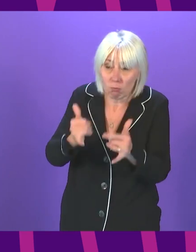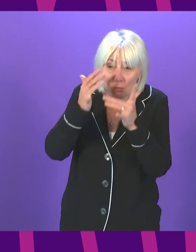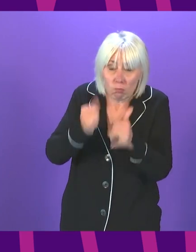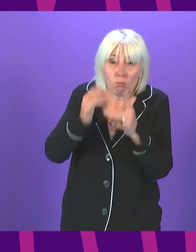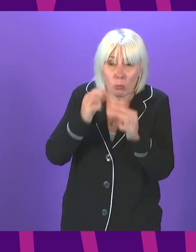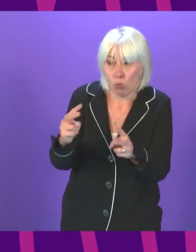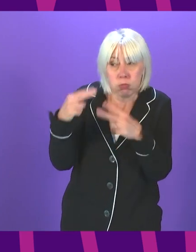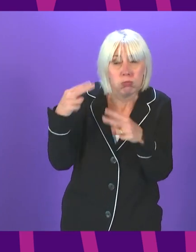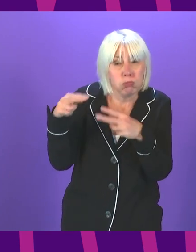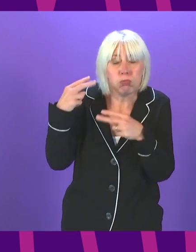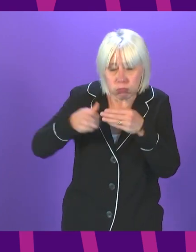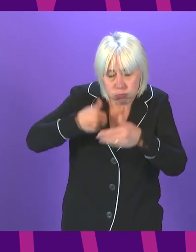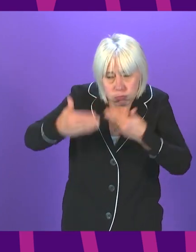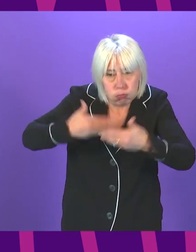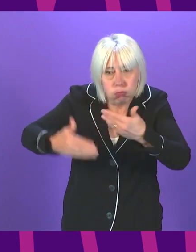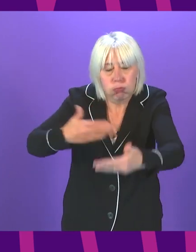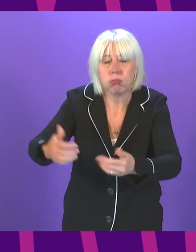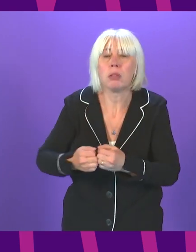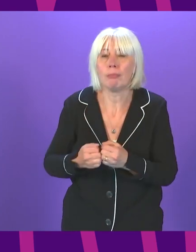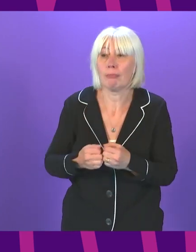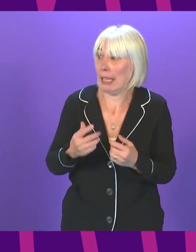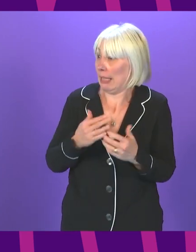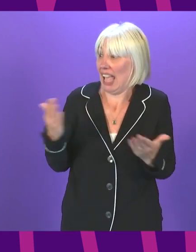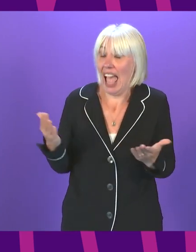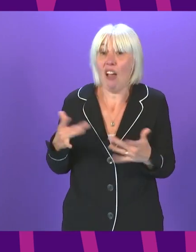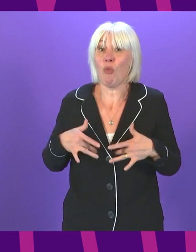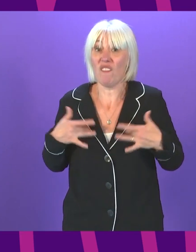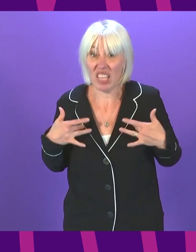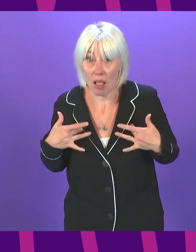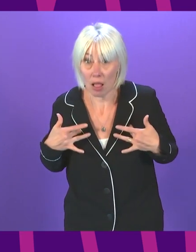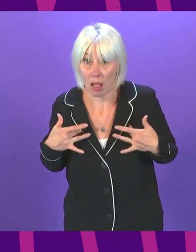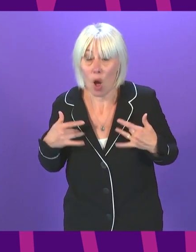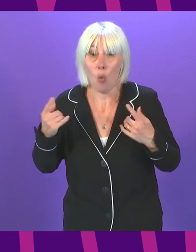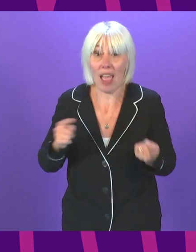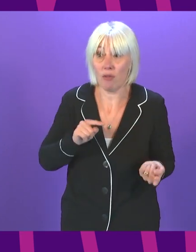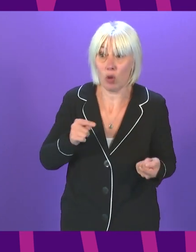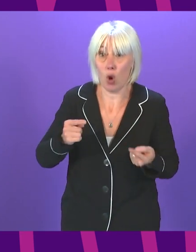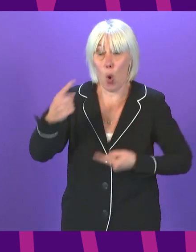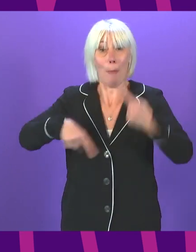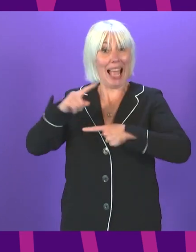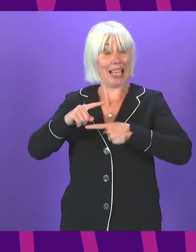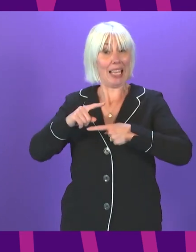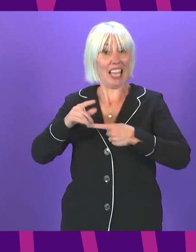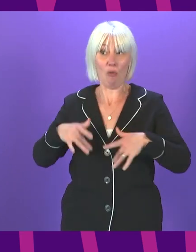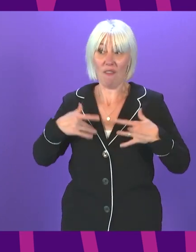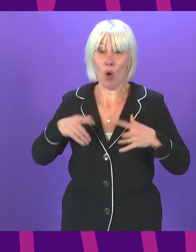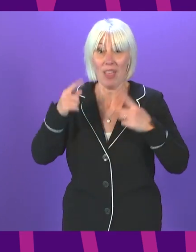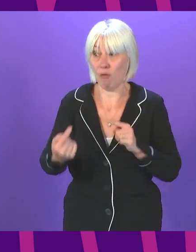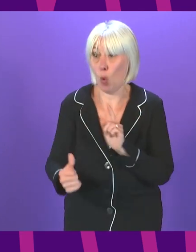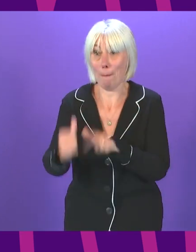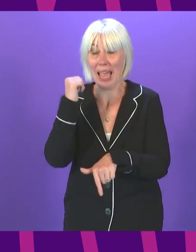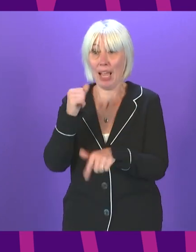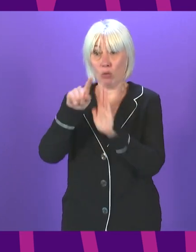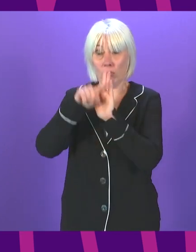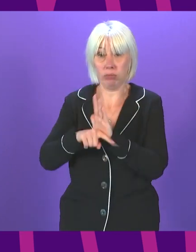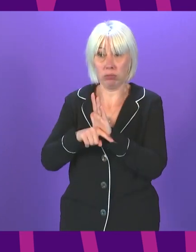review. As with anything here, if we feel we need to go backwards, we do not want to do that, but if we feel we need to go backwards